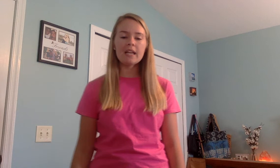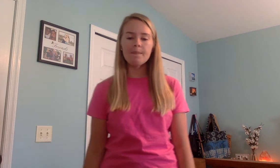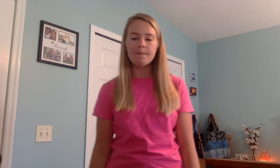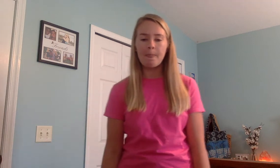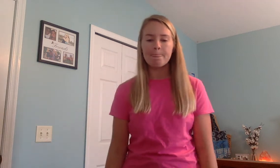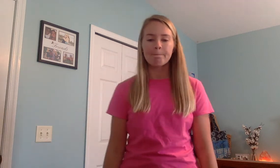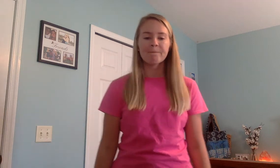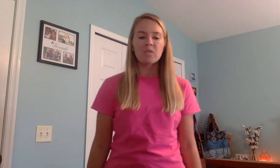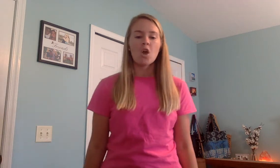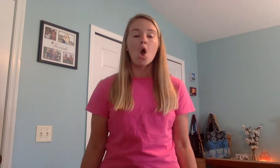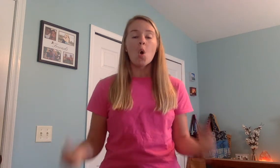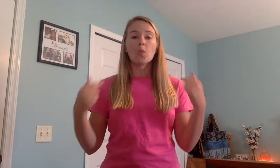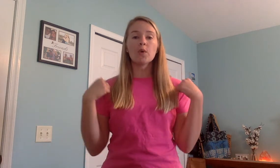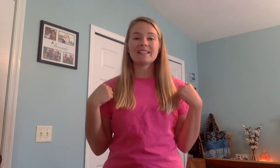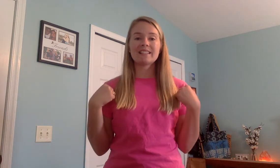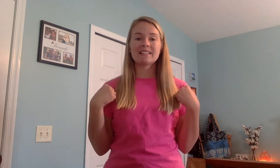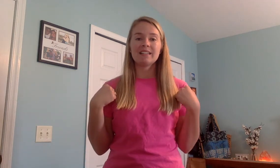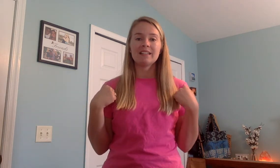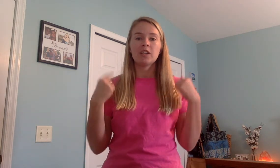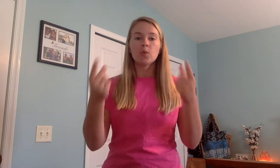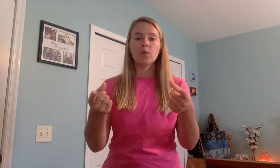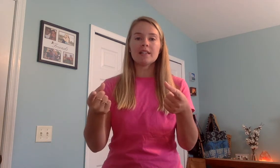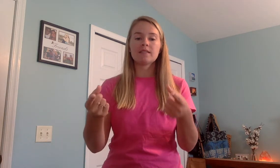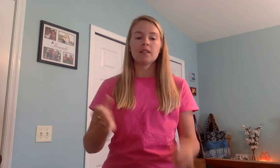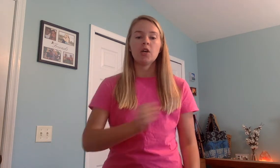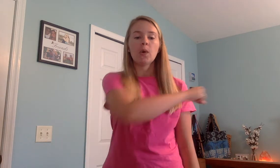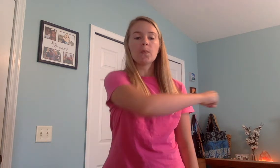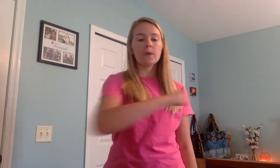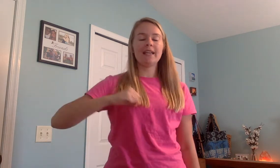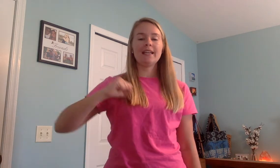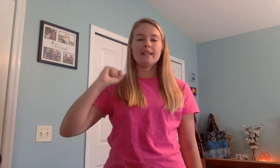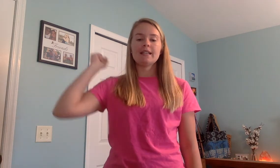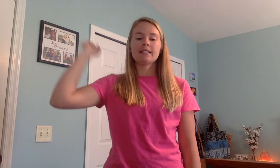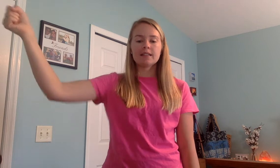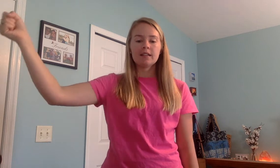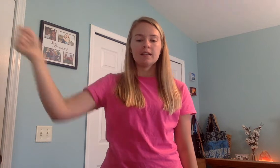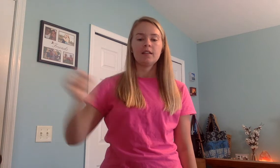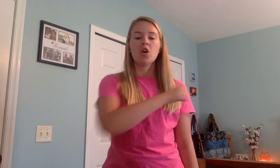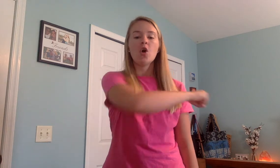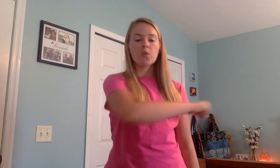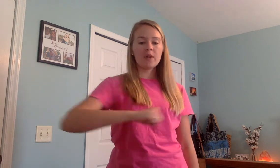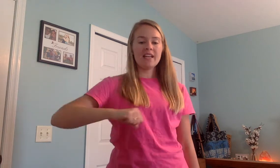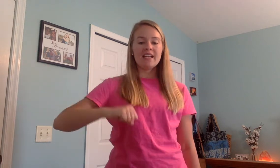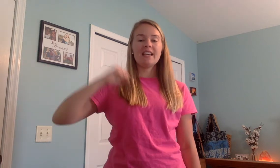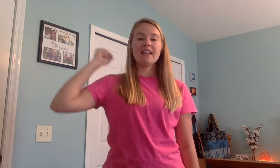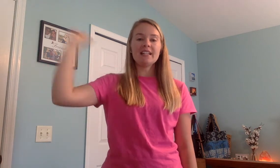wrist wrist wrist wrist